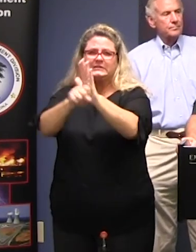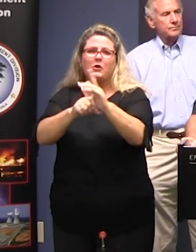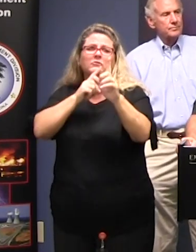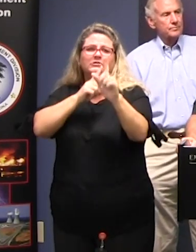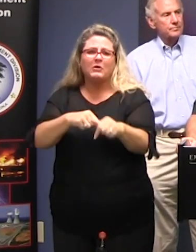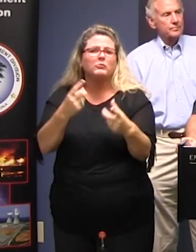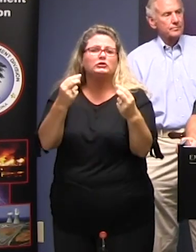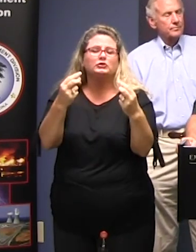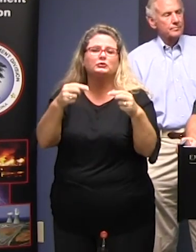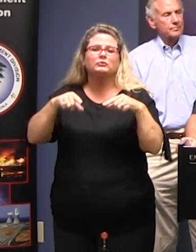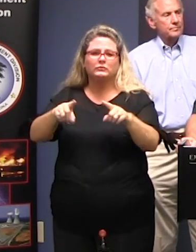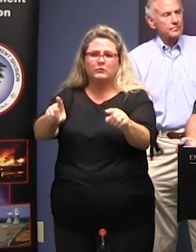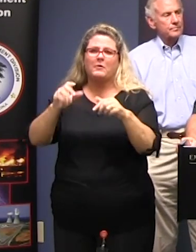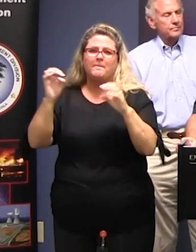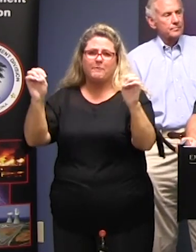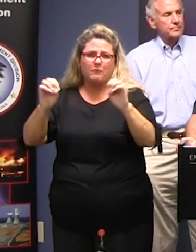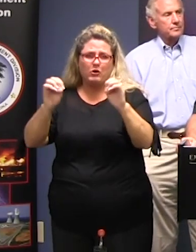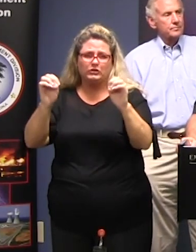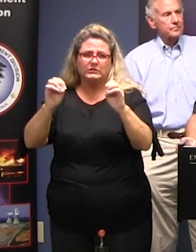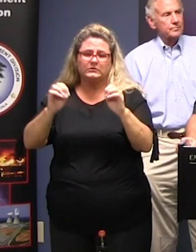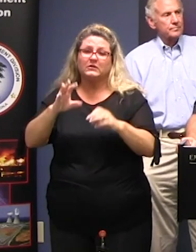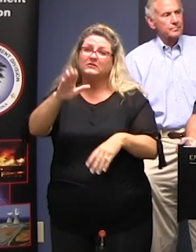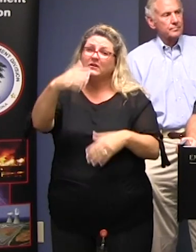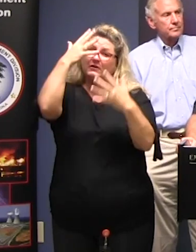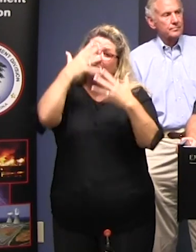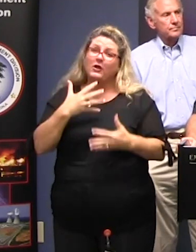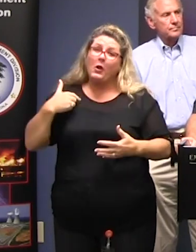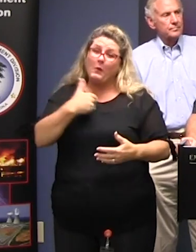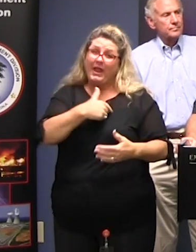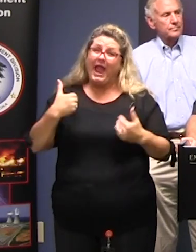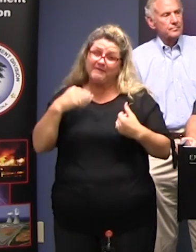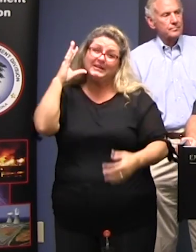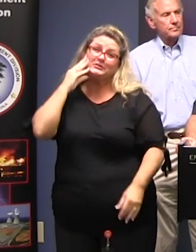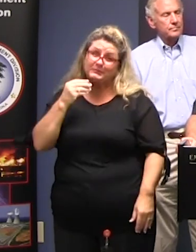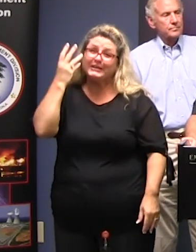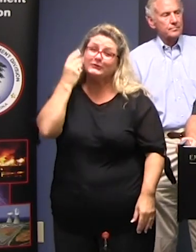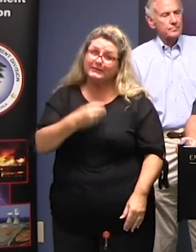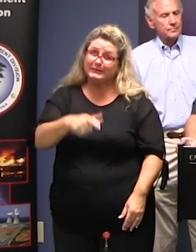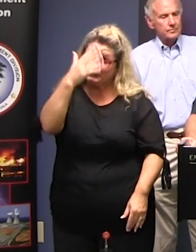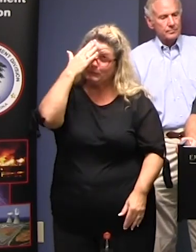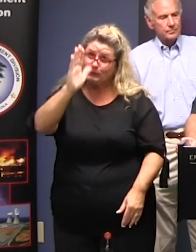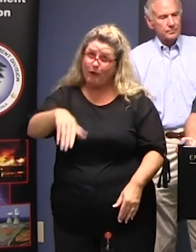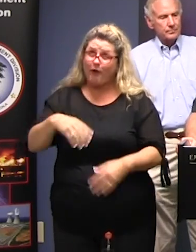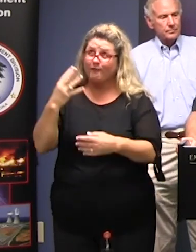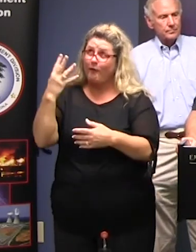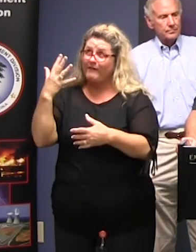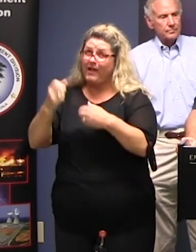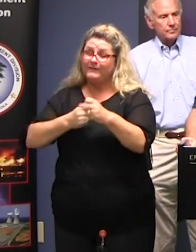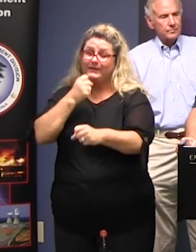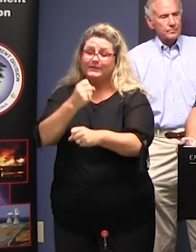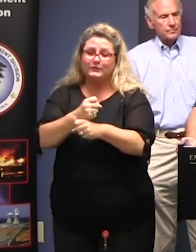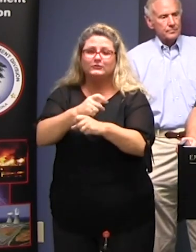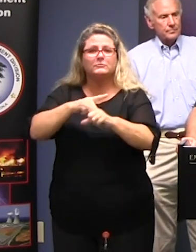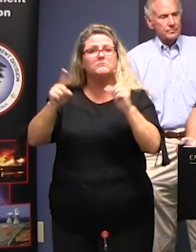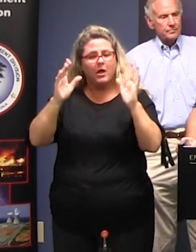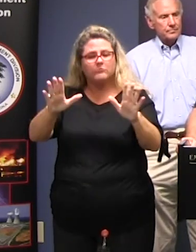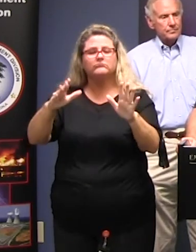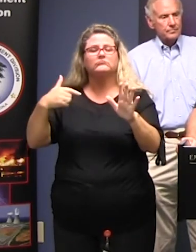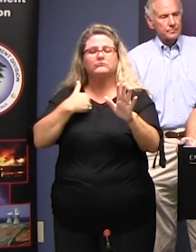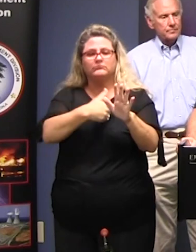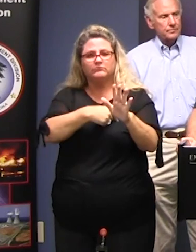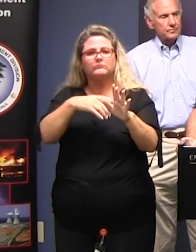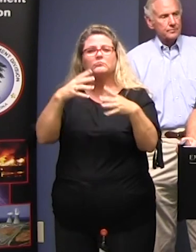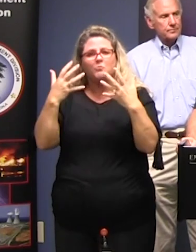during emergency situations and unfortunately we've had a lot of experience with that in the last four years but our primary mission is to